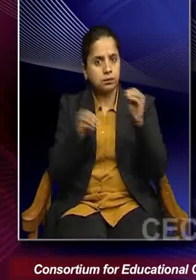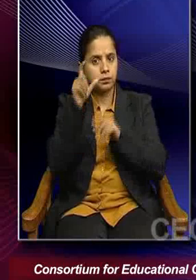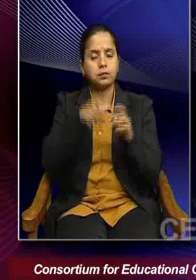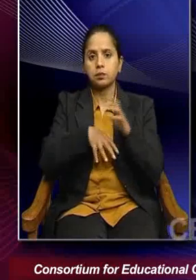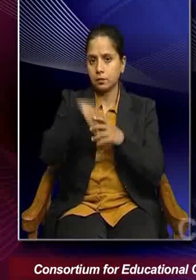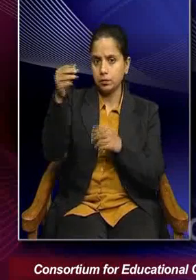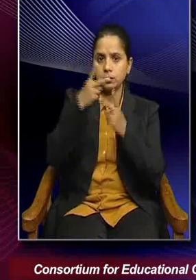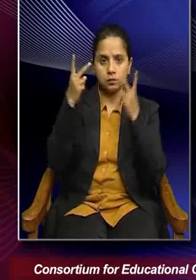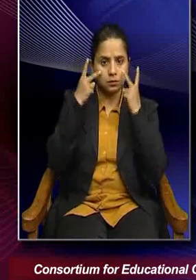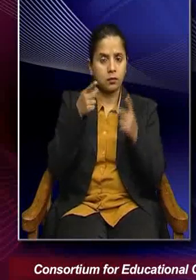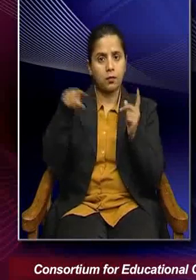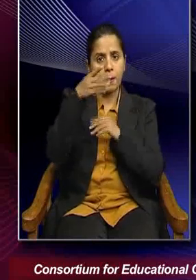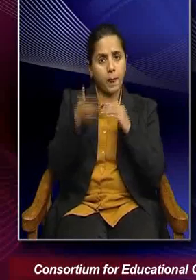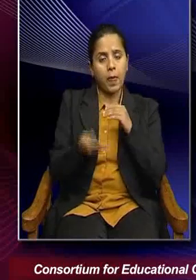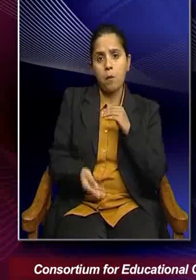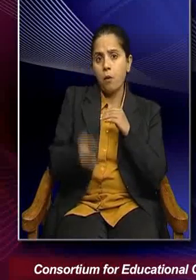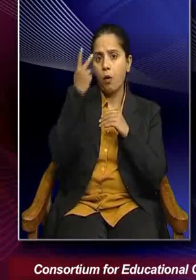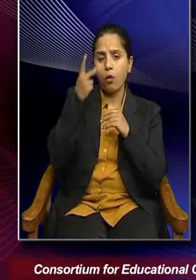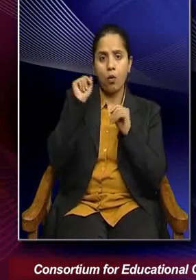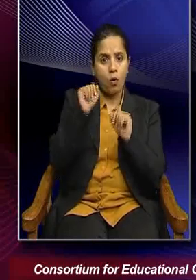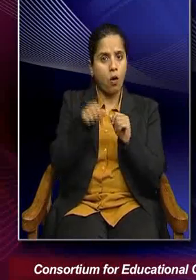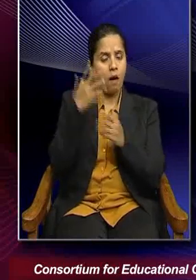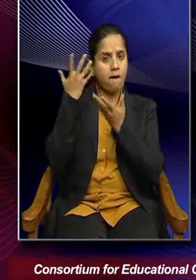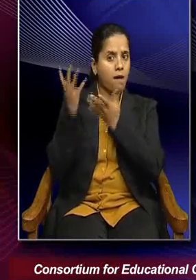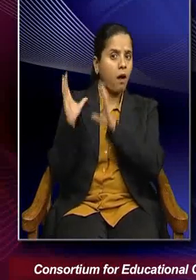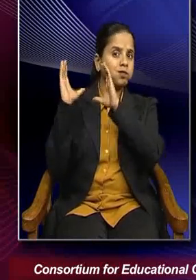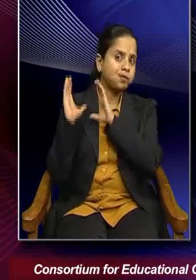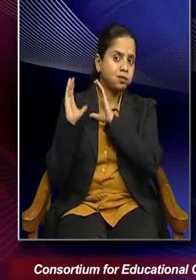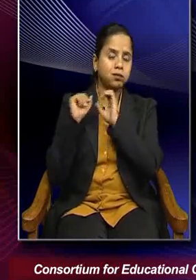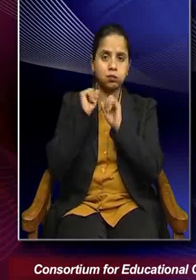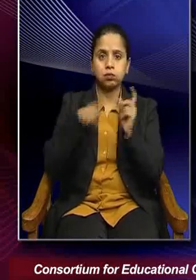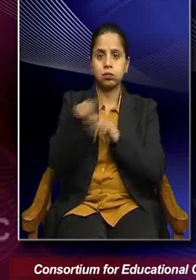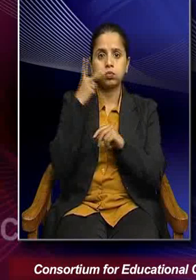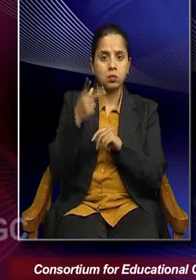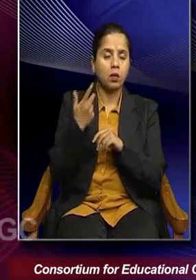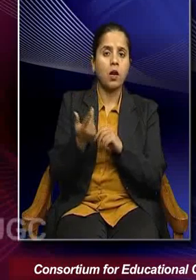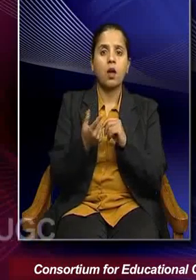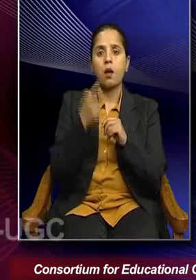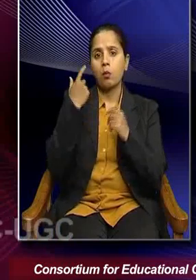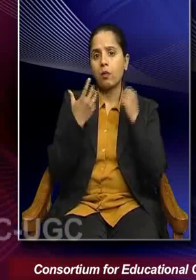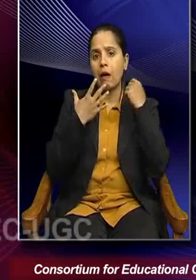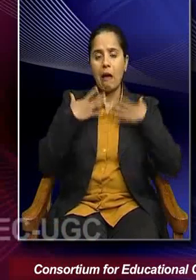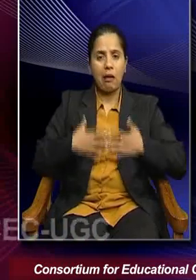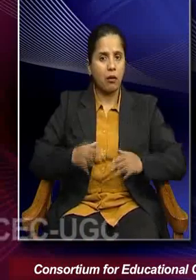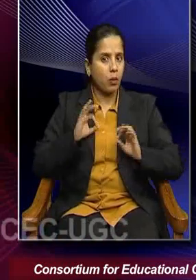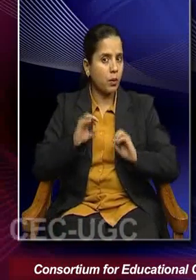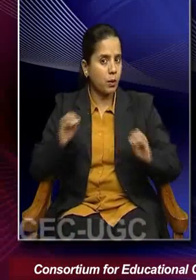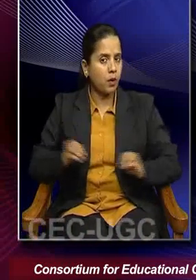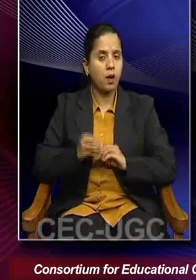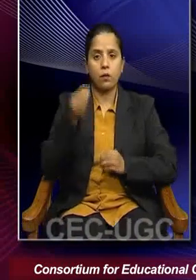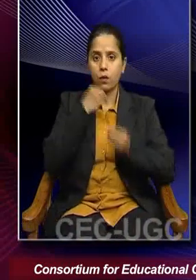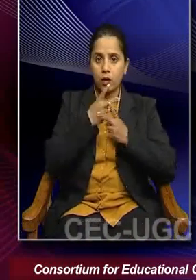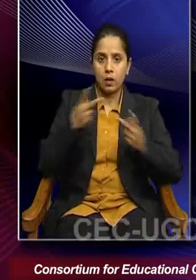given that they magnify the existing burden of poverty, existing burden of poor health, existing burden of food insecurity,